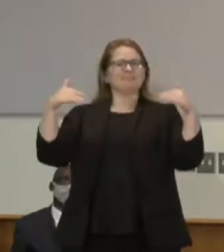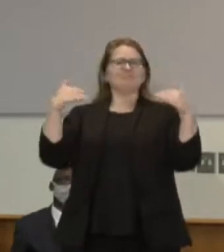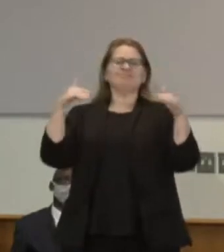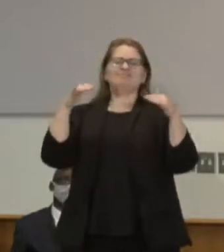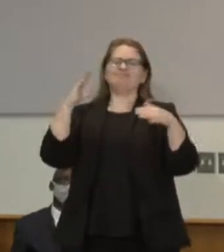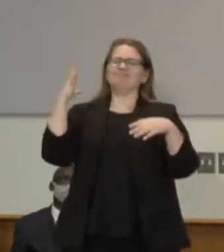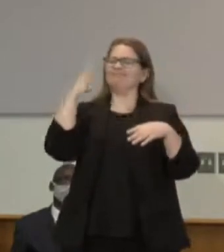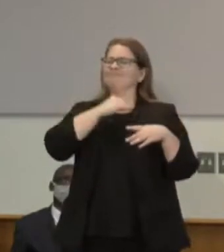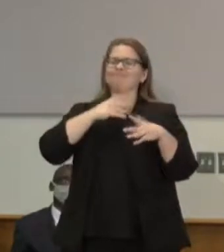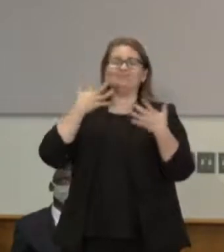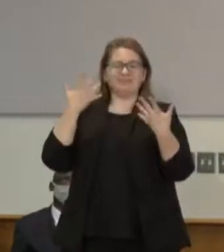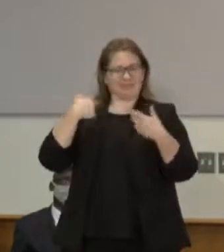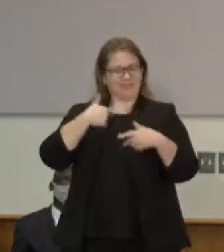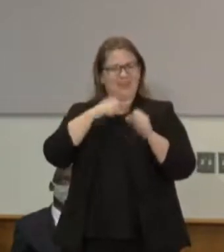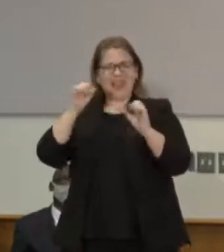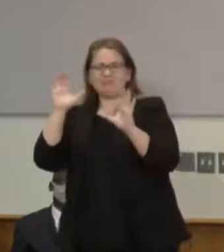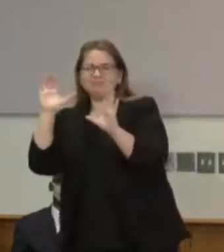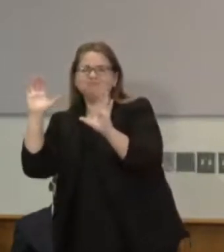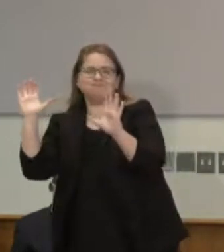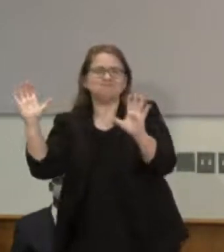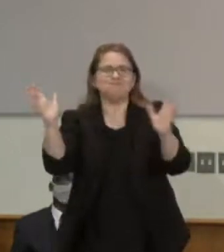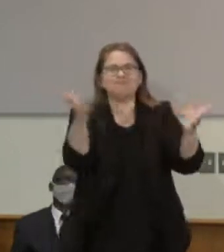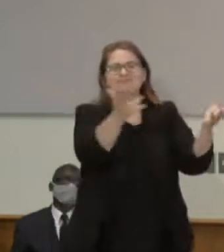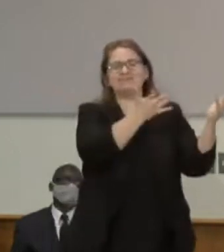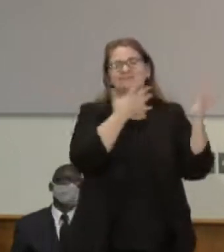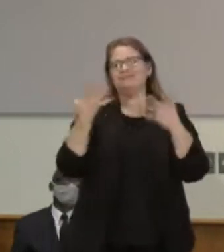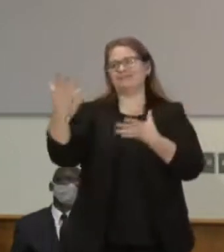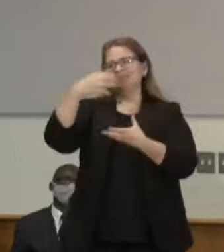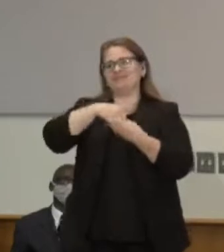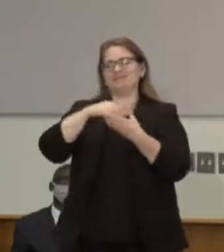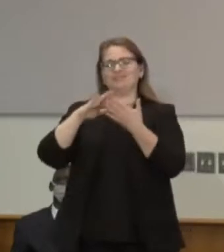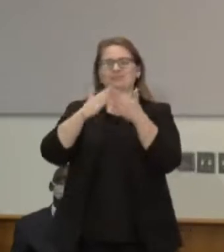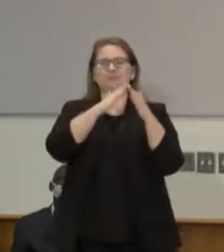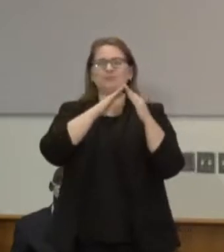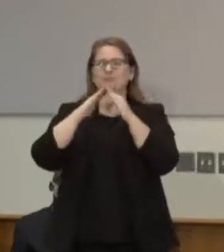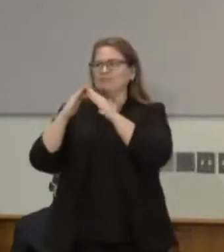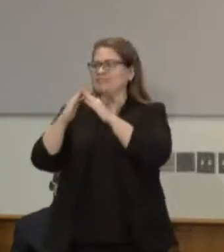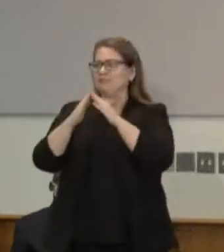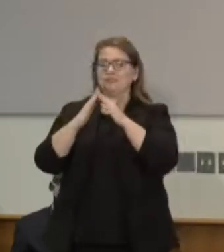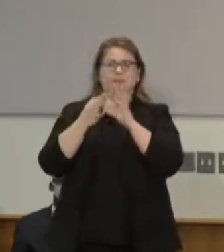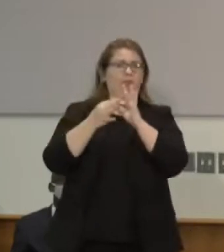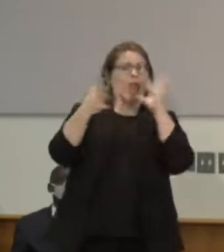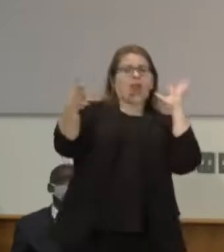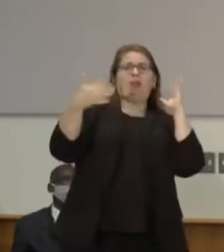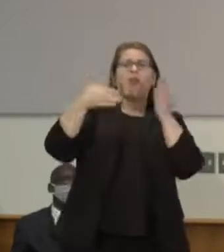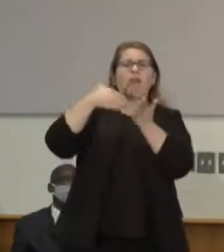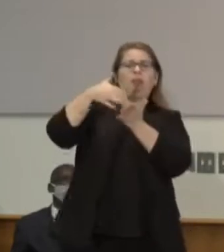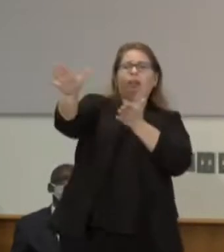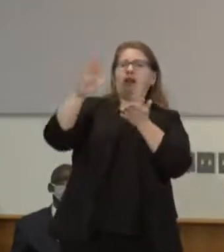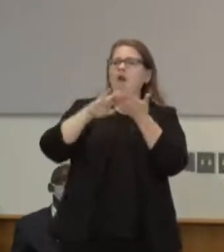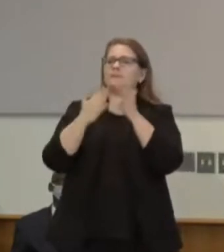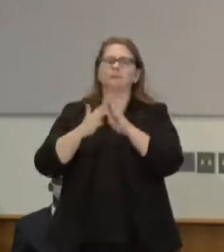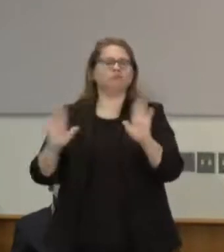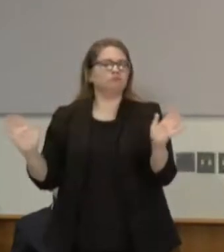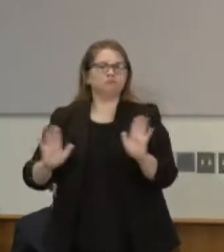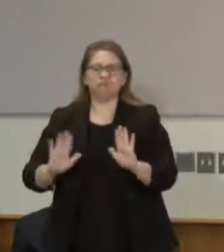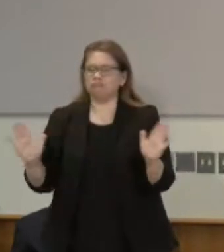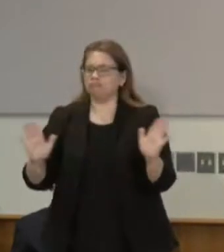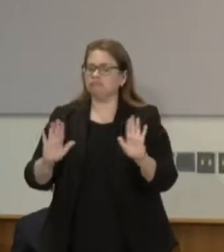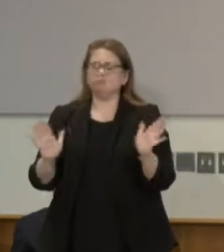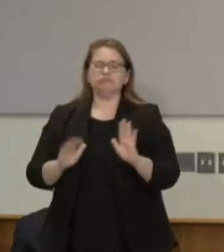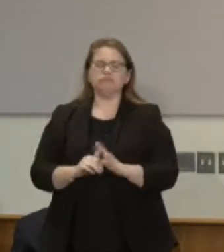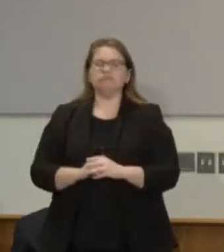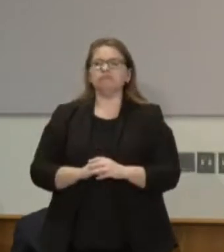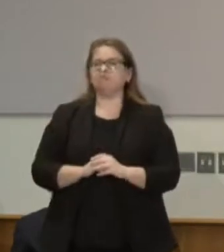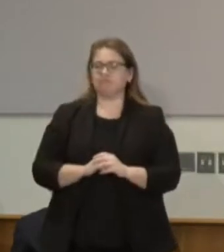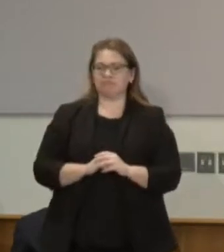have folks who are disconnected from the realities of the everyday people who live in our state. And so the intention tomorrow